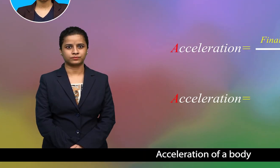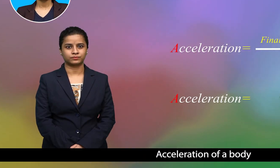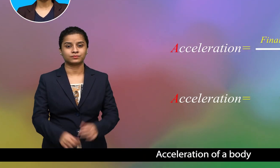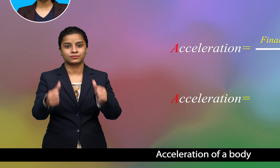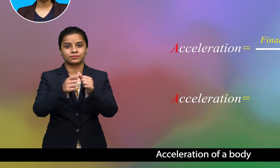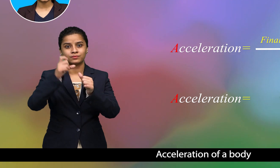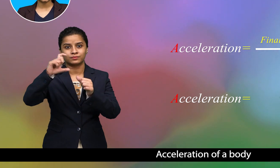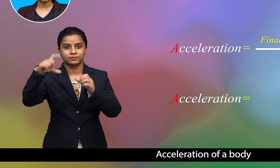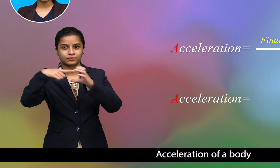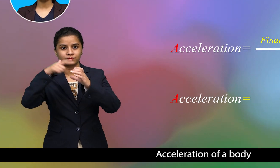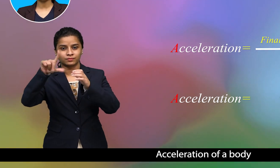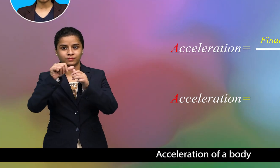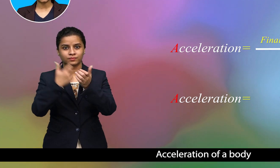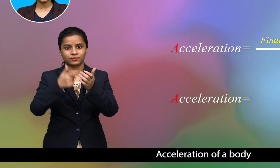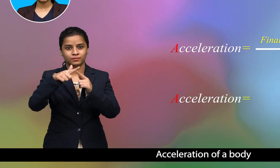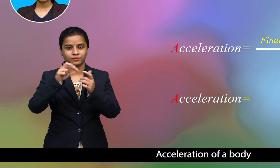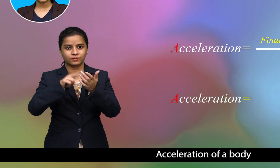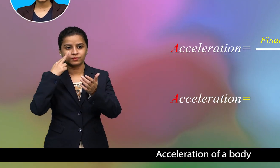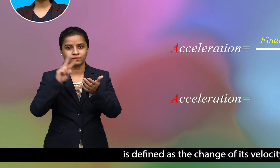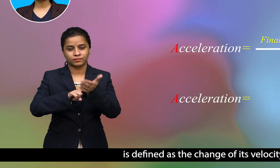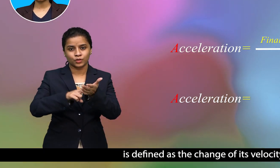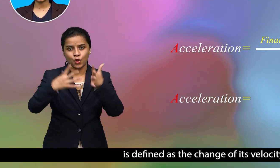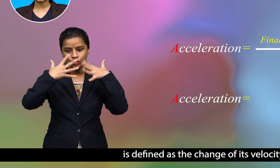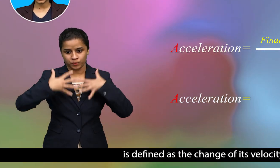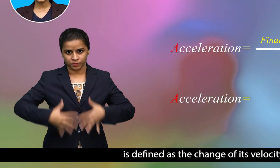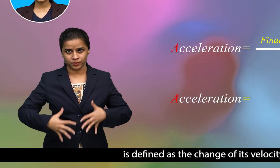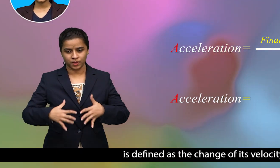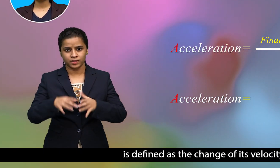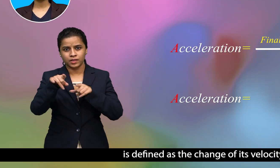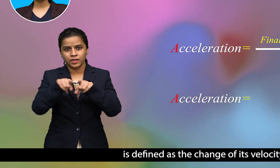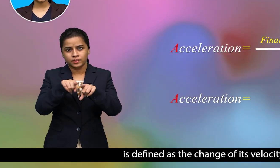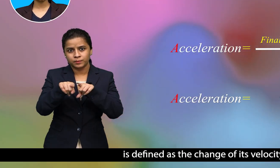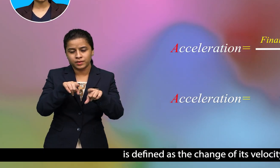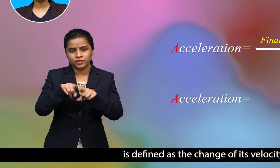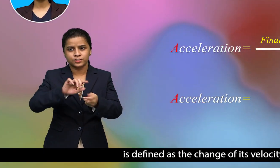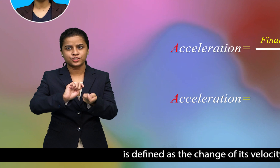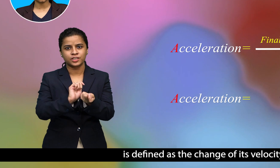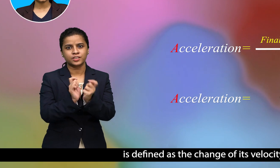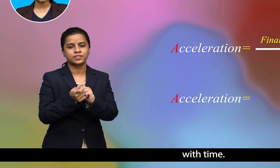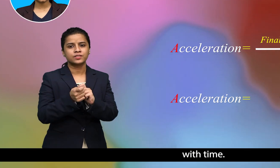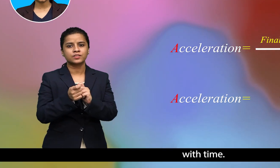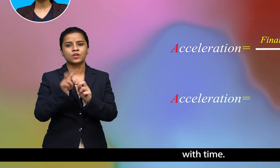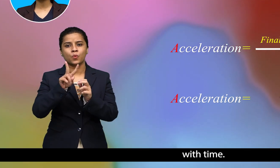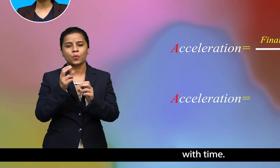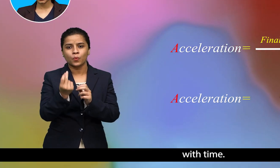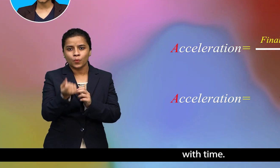acceleration of a body is defined as the change of its velocity with time